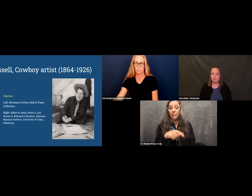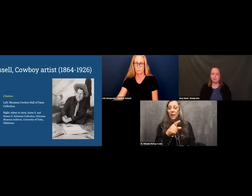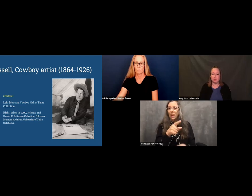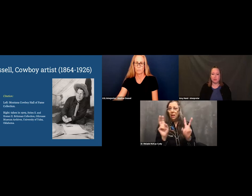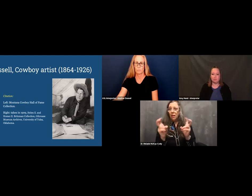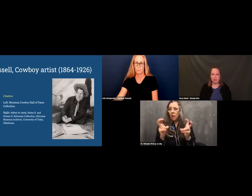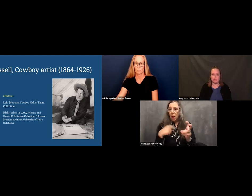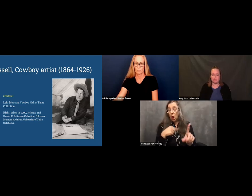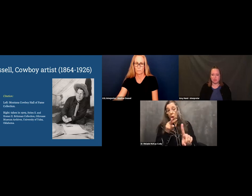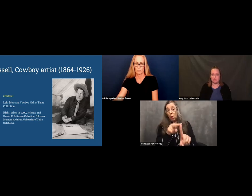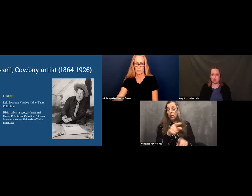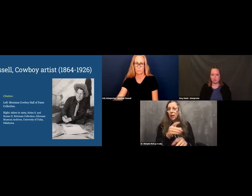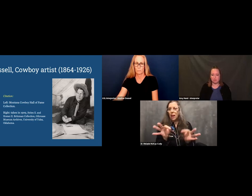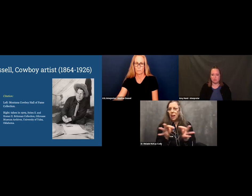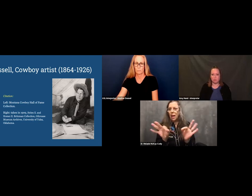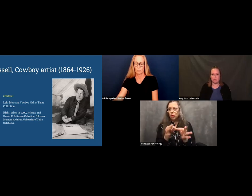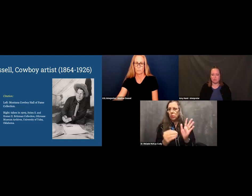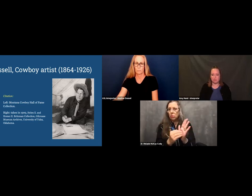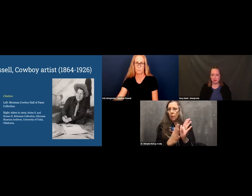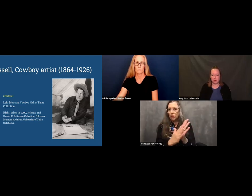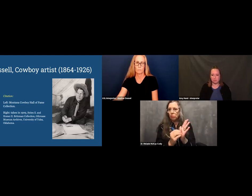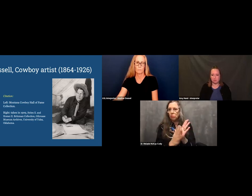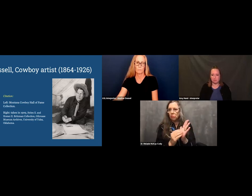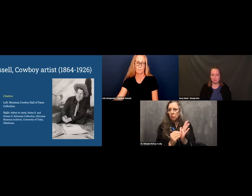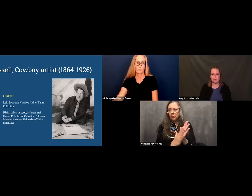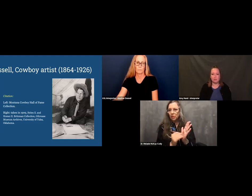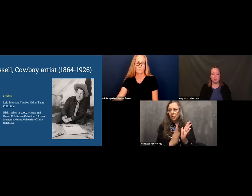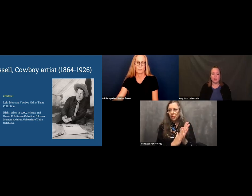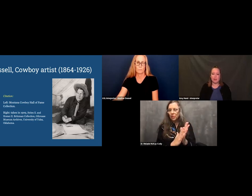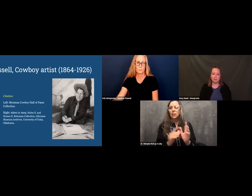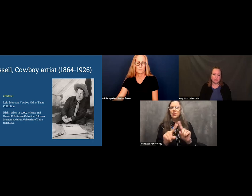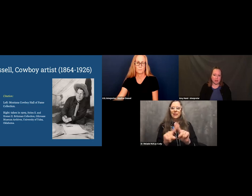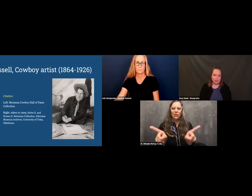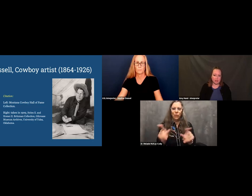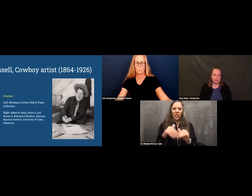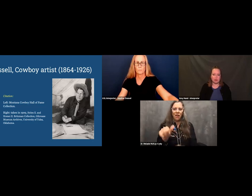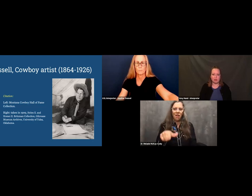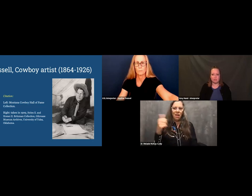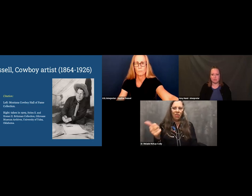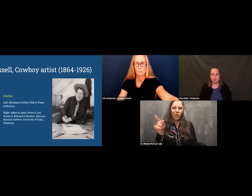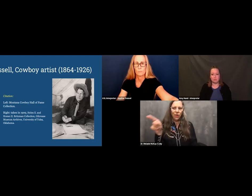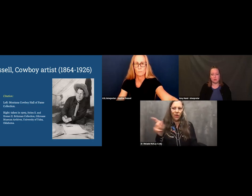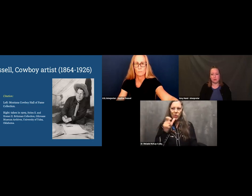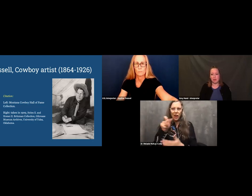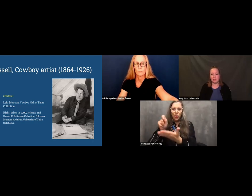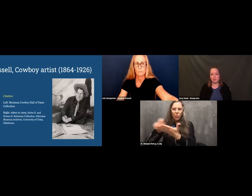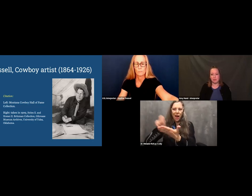He was very advanced as an artist for his time. I look at his artistic work as